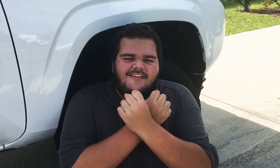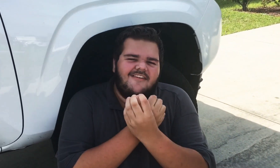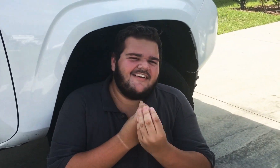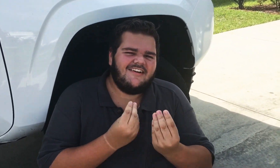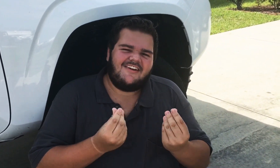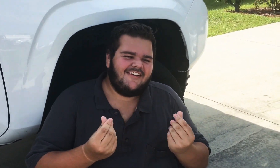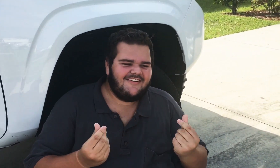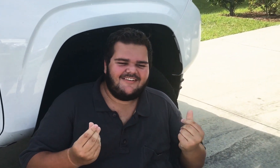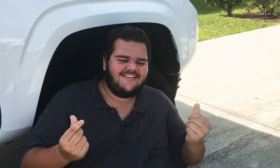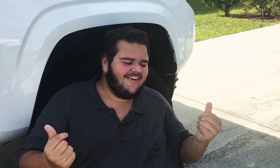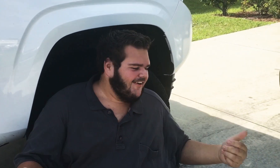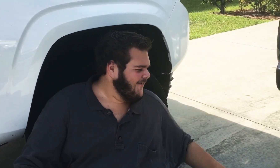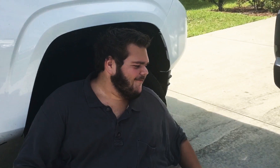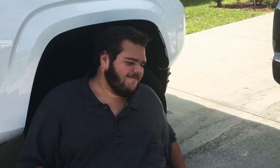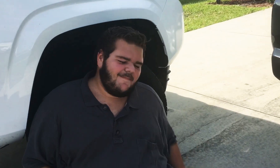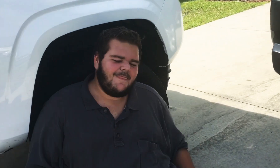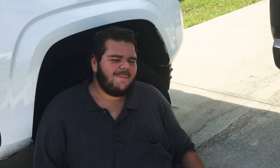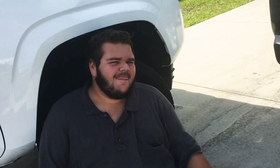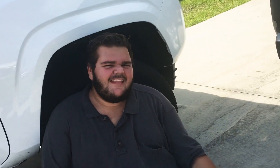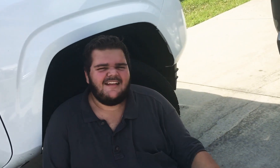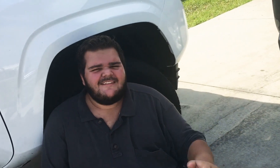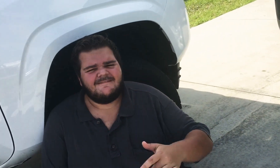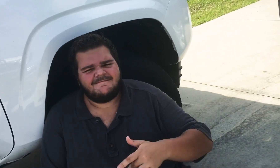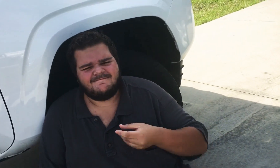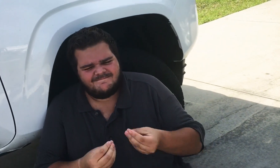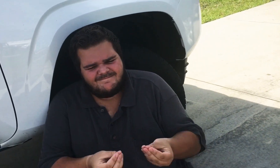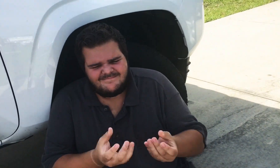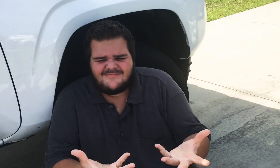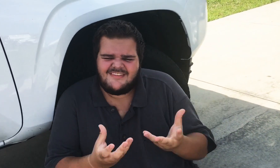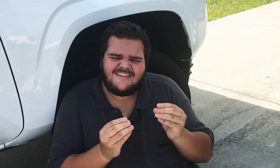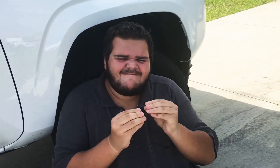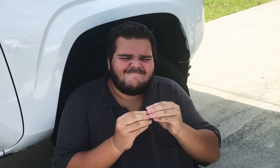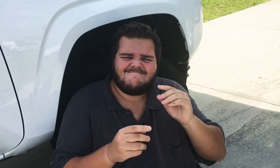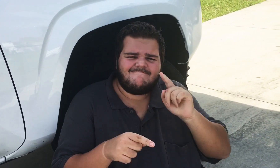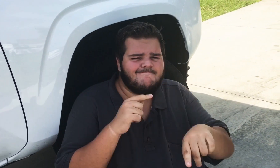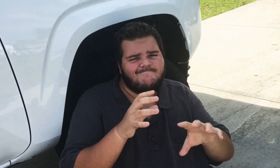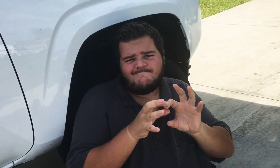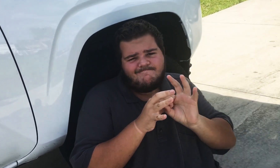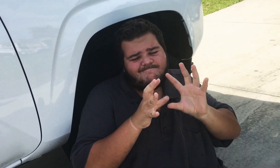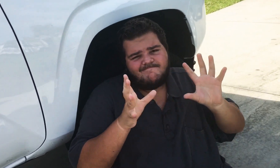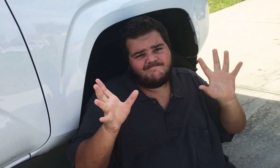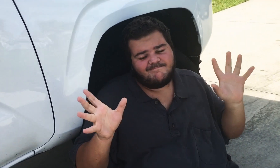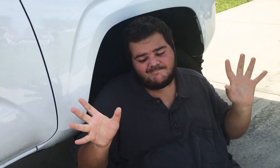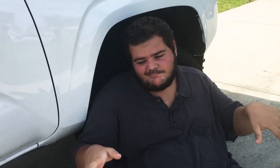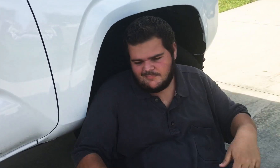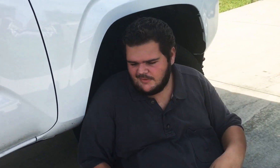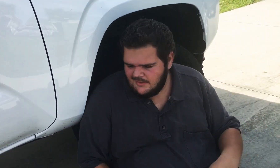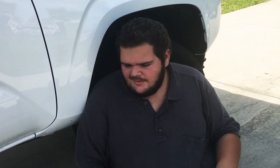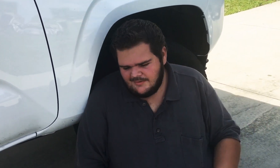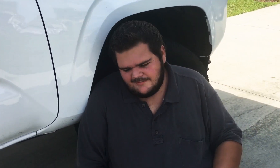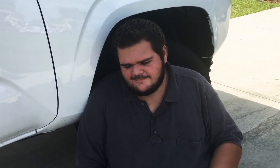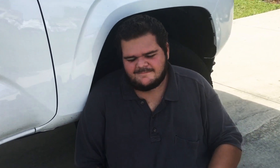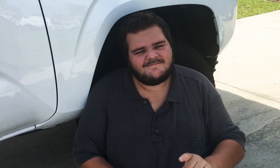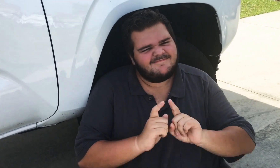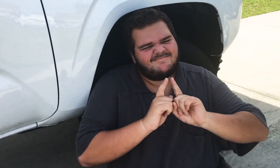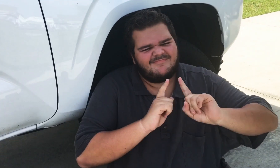Feed the flag cause we can't let it go Run away, but we're running in